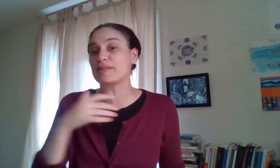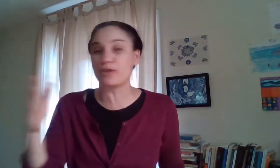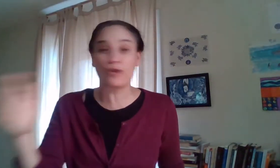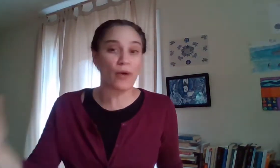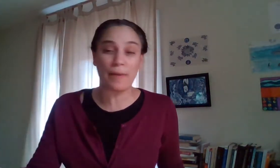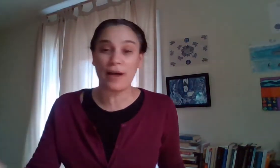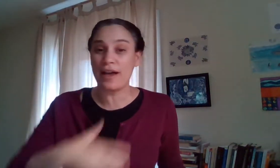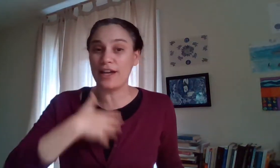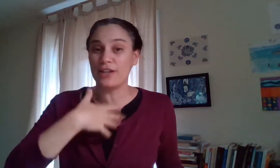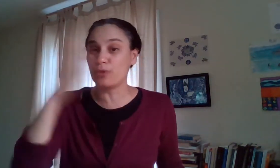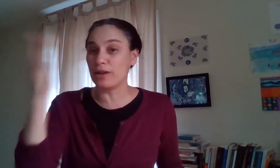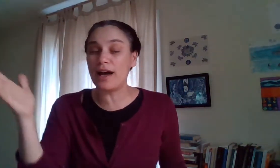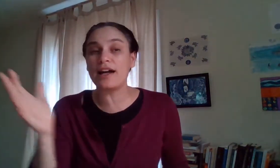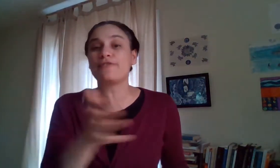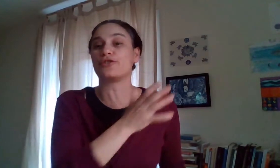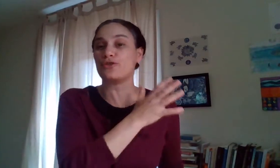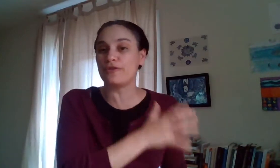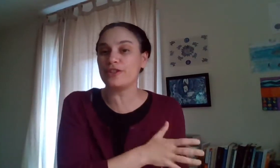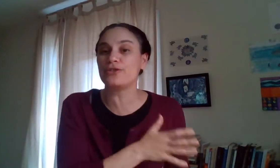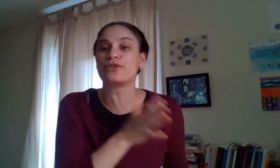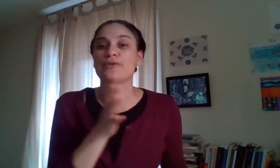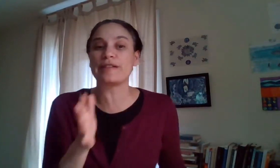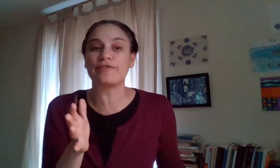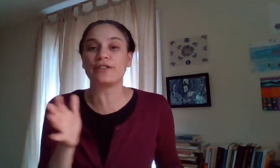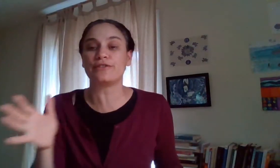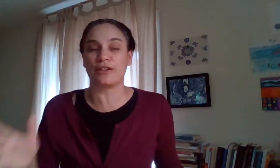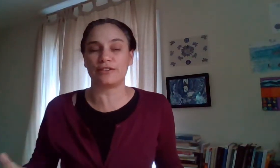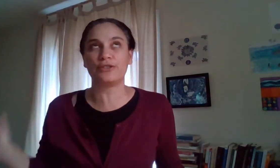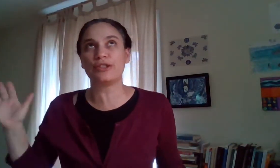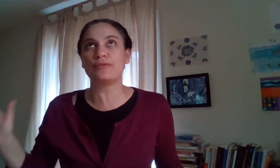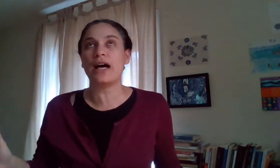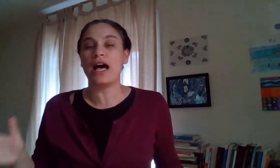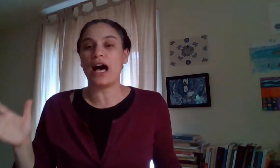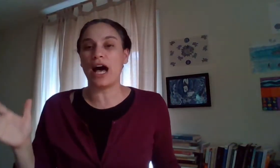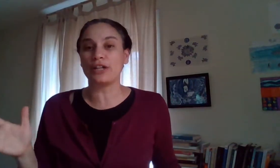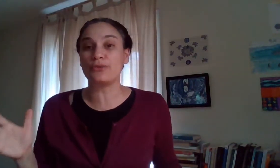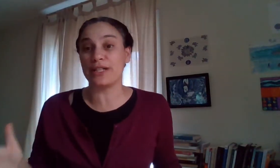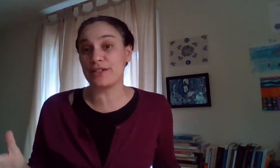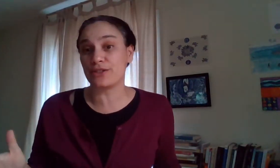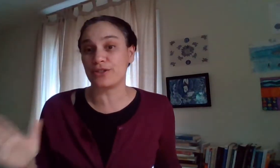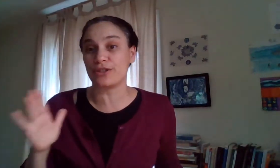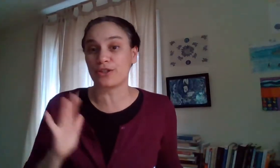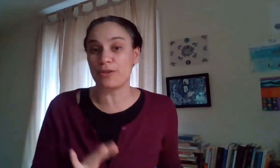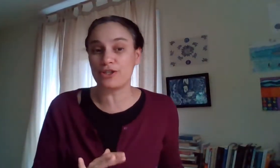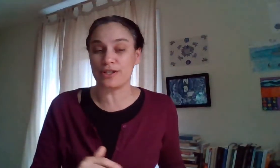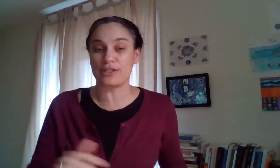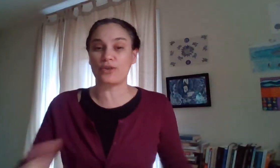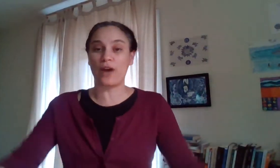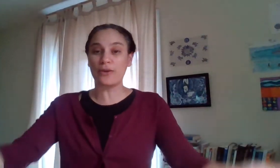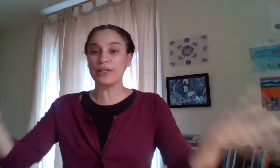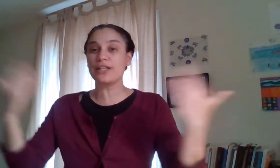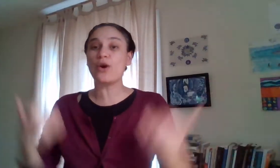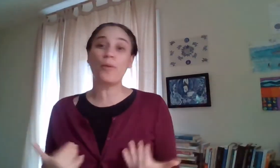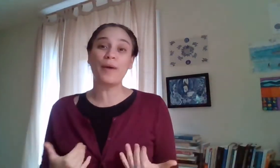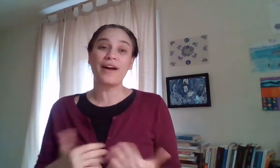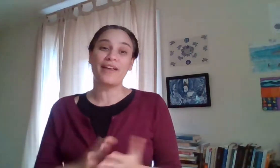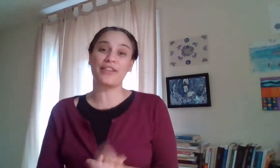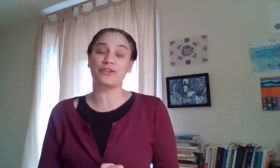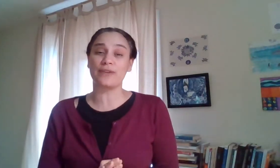me to go up and do a live or do a video or do something on youtube uh to answer your questions so i really hope that you